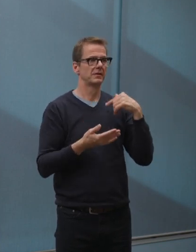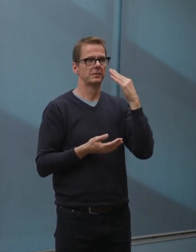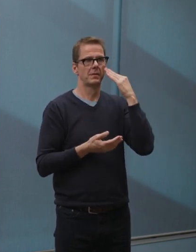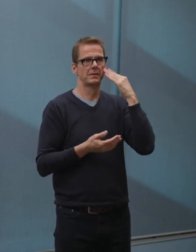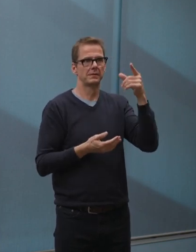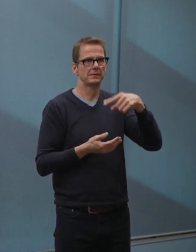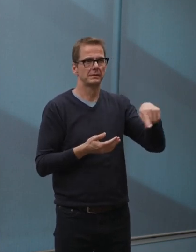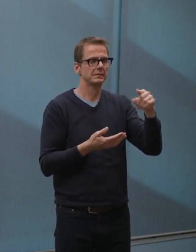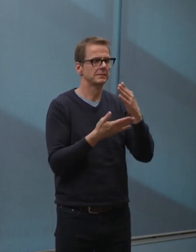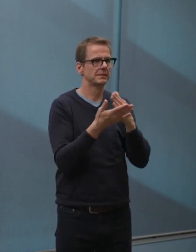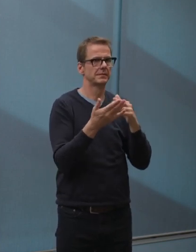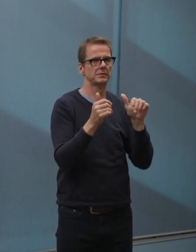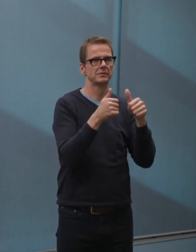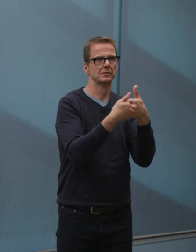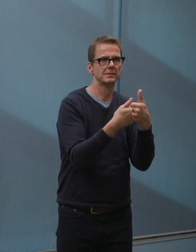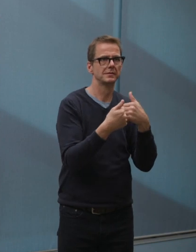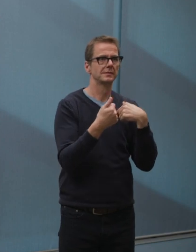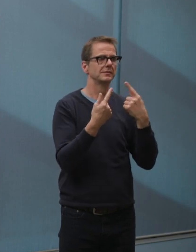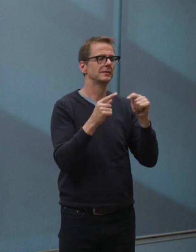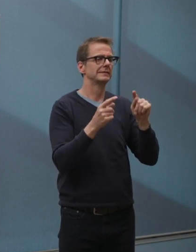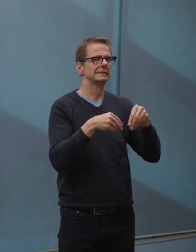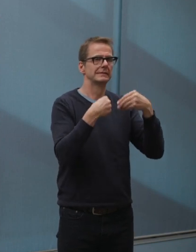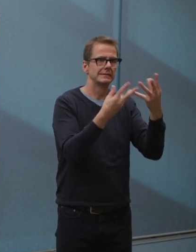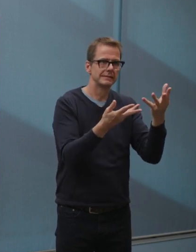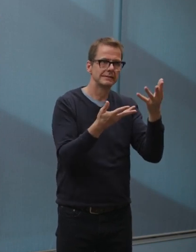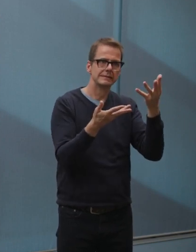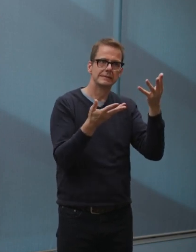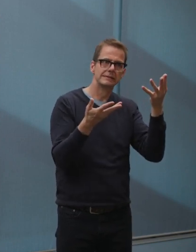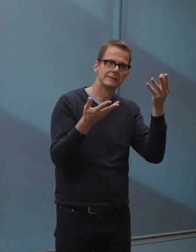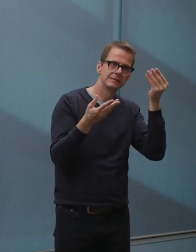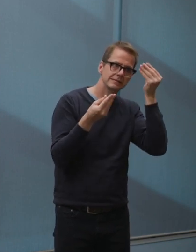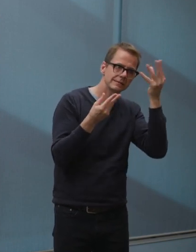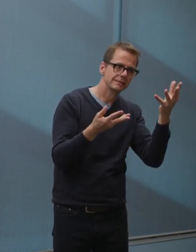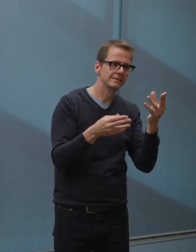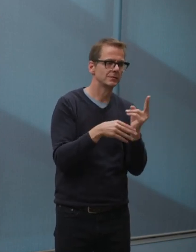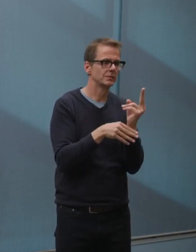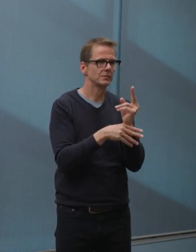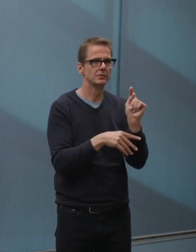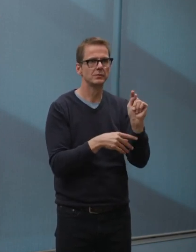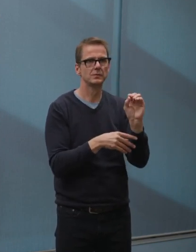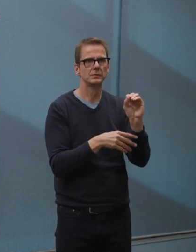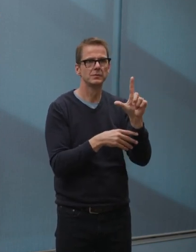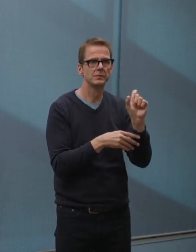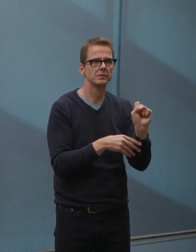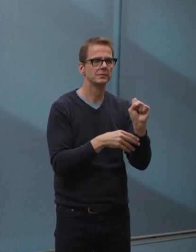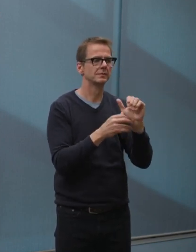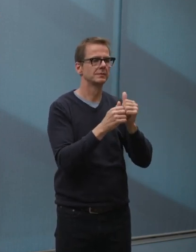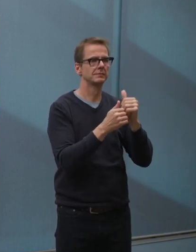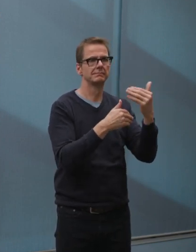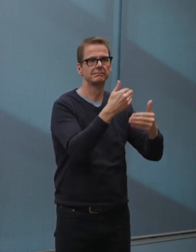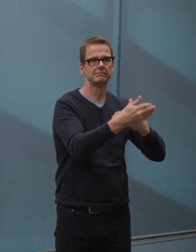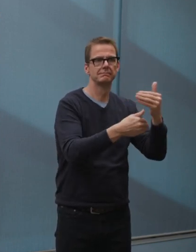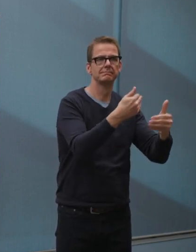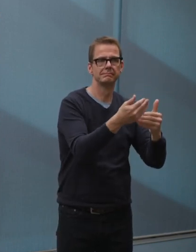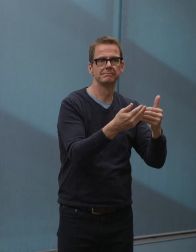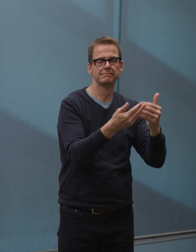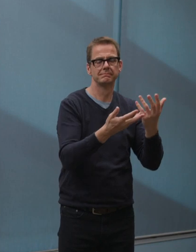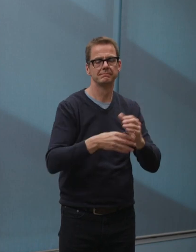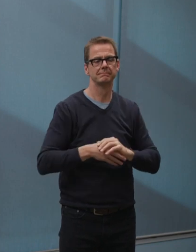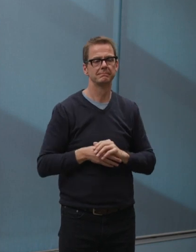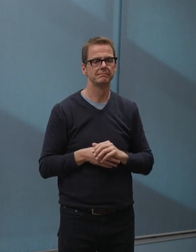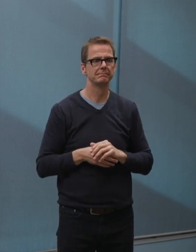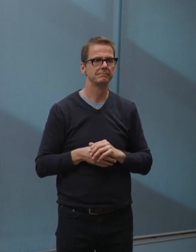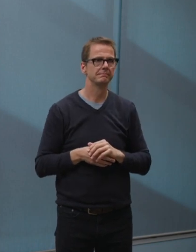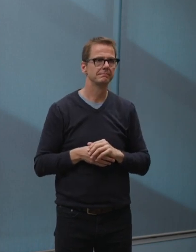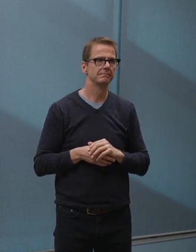kits or information to help them with that. So those are the five things. Jeremy won the last question lottery and